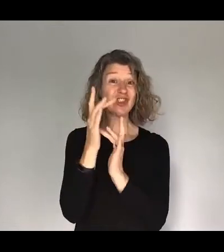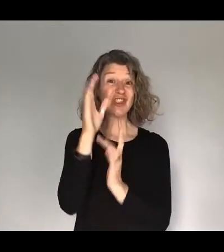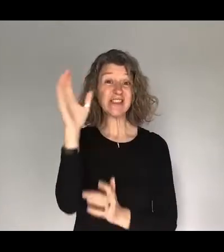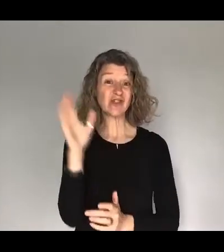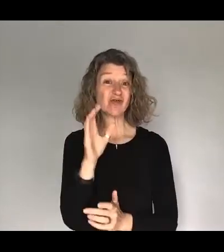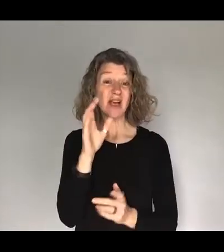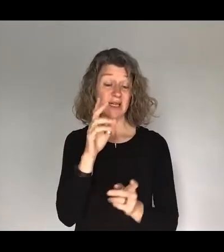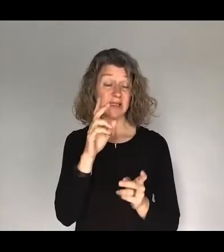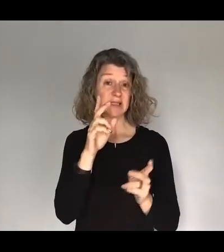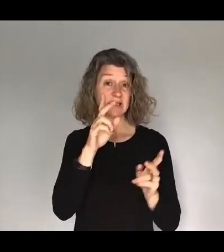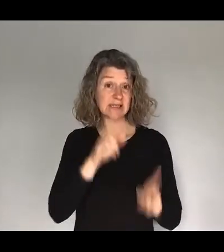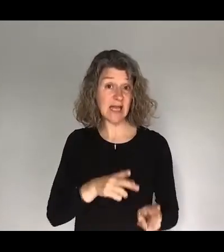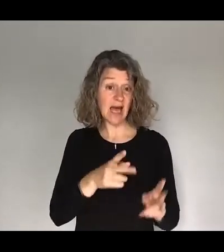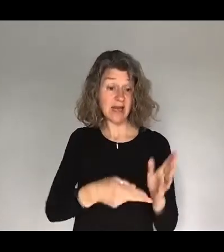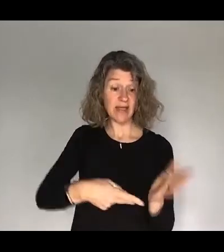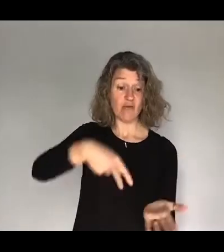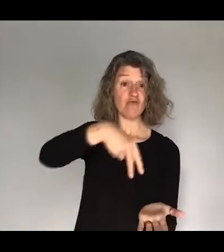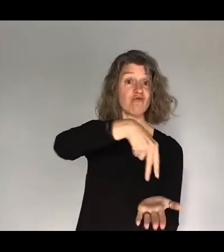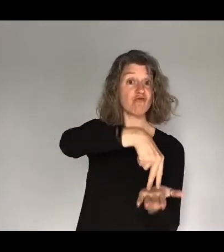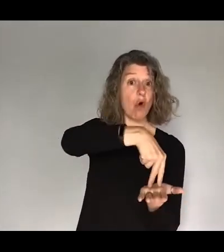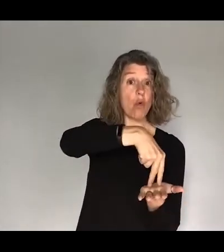power lives in you by the promised Holy Spirit.